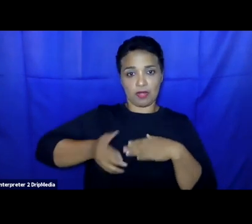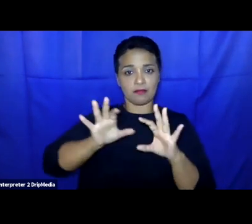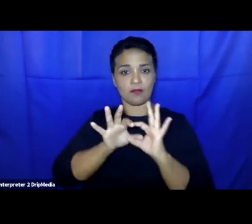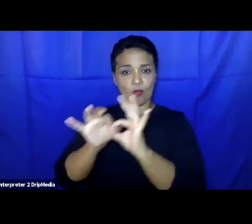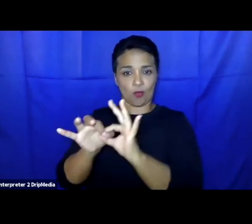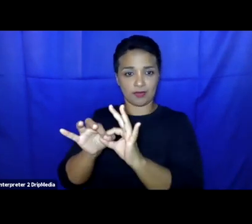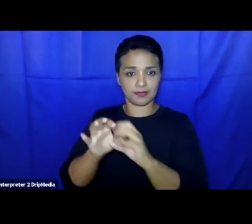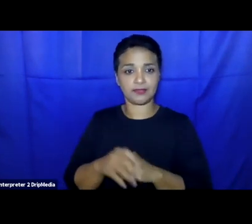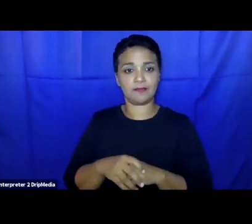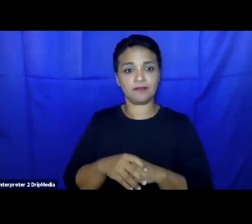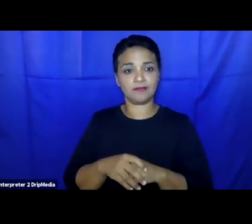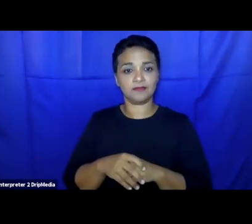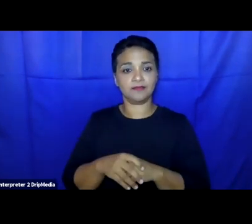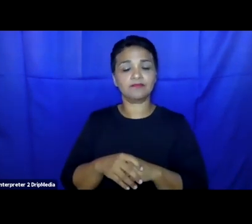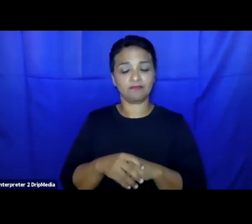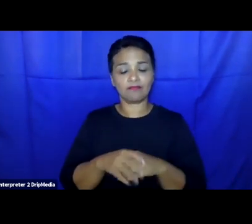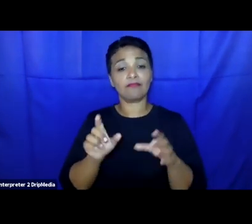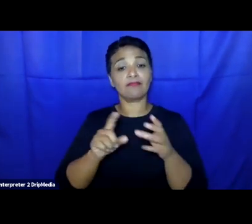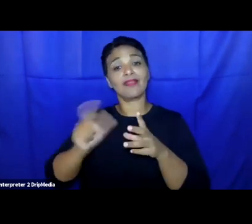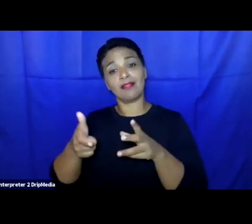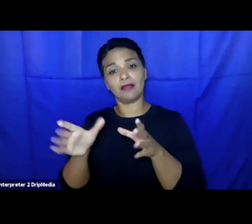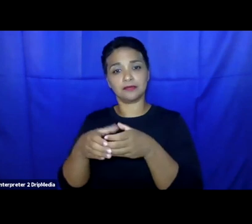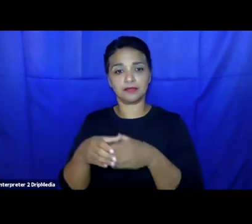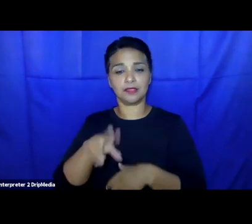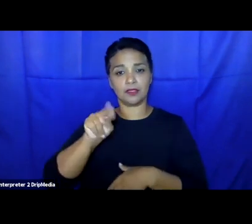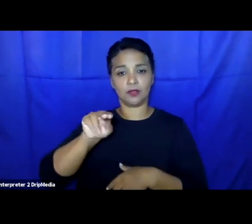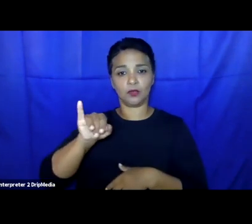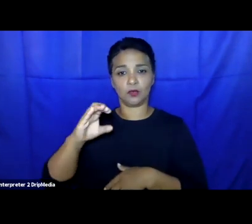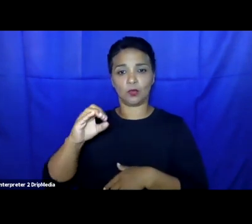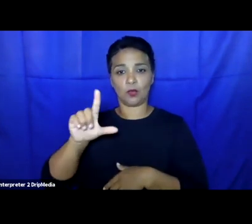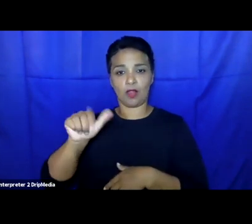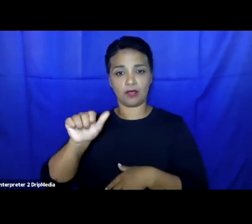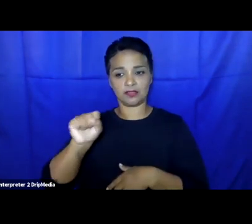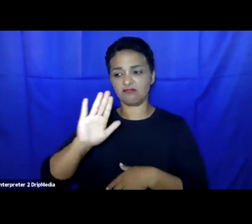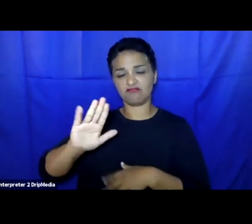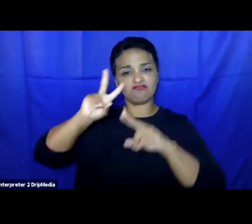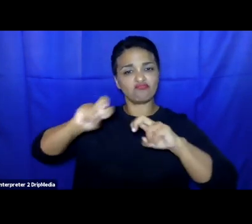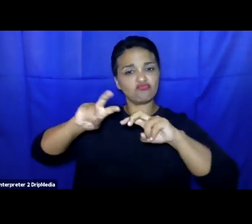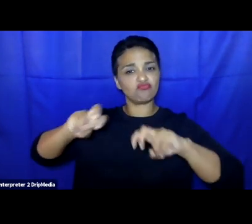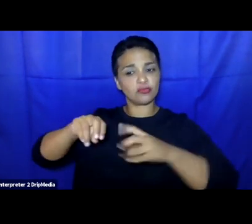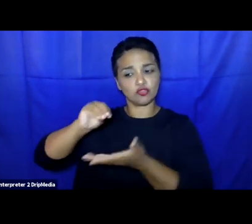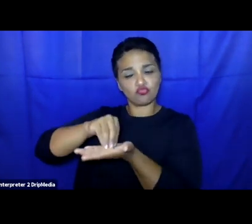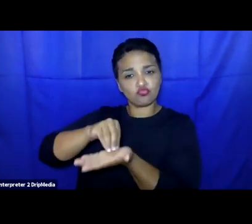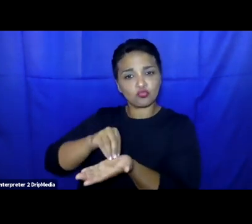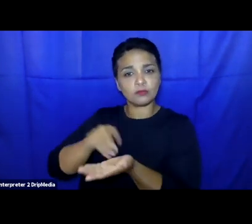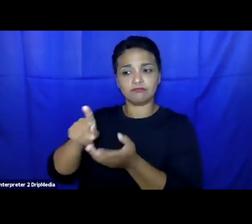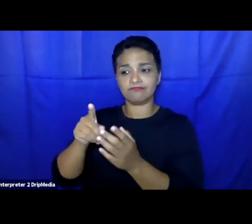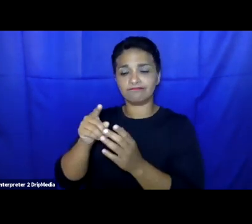discussant will be Nicholas Faith Tan, who is a researcher specializing in international refugee law at the Danish Institute